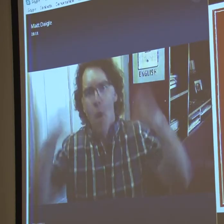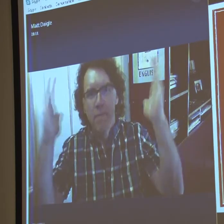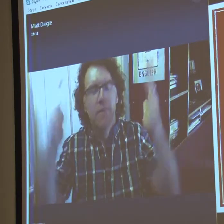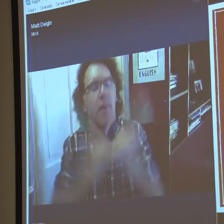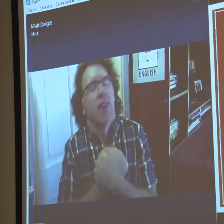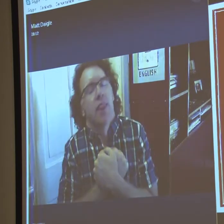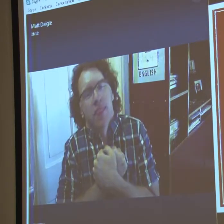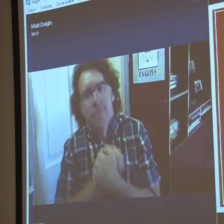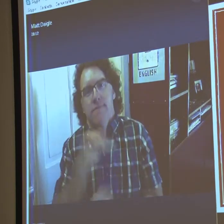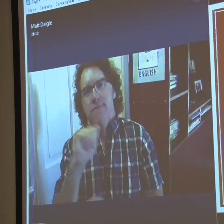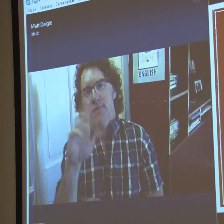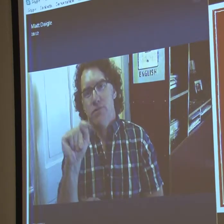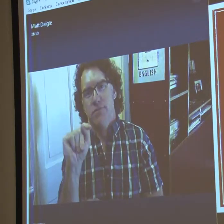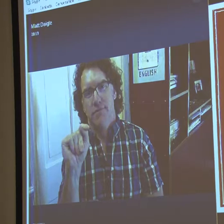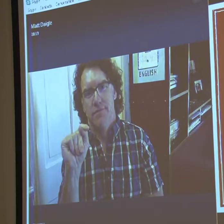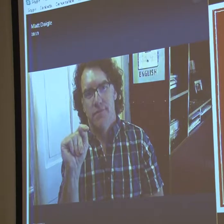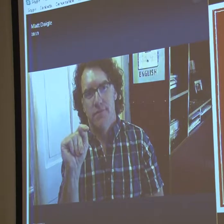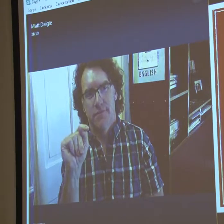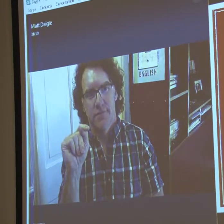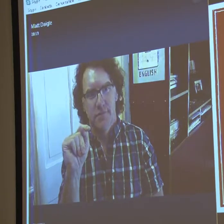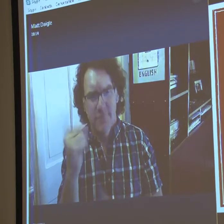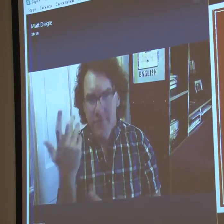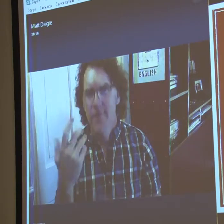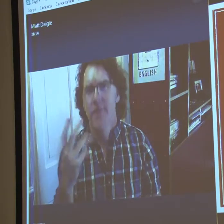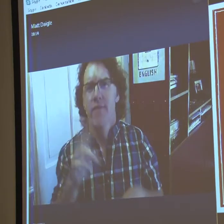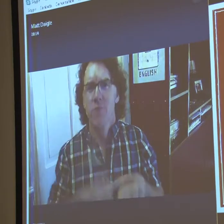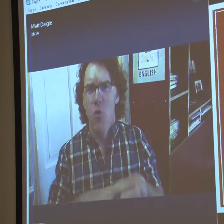I grew up loving art.